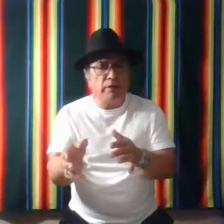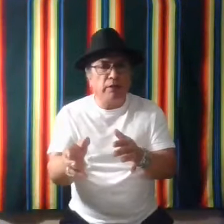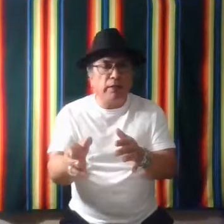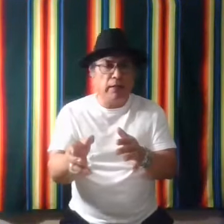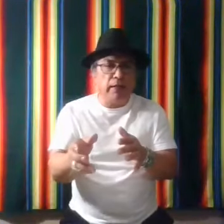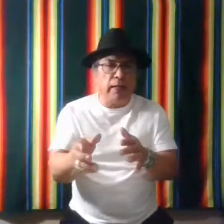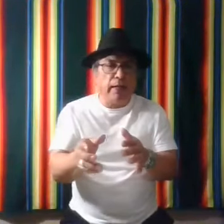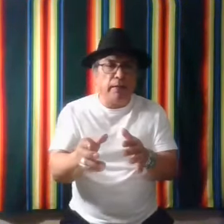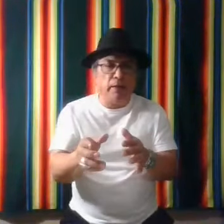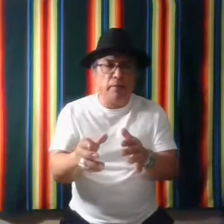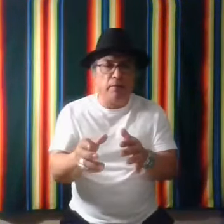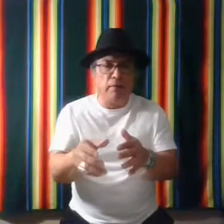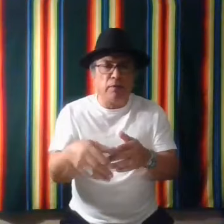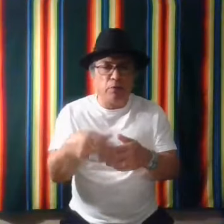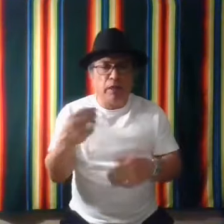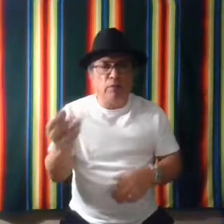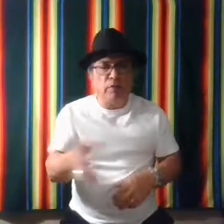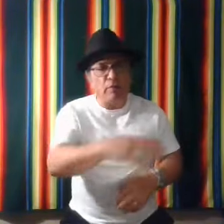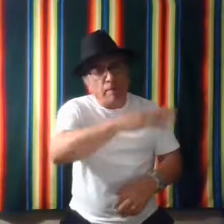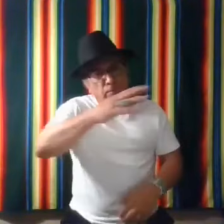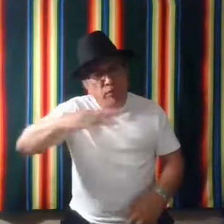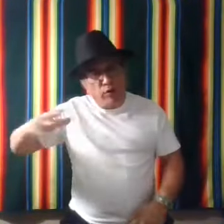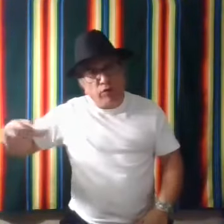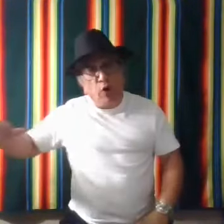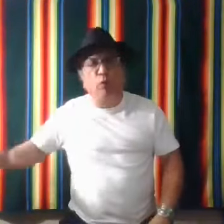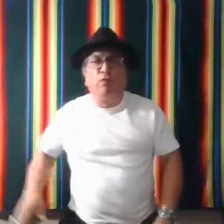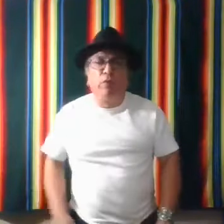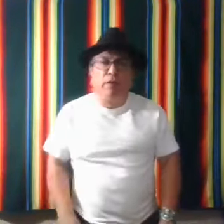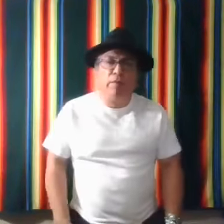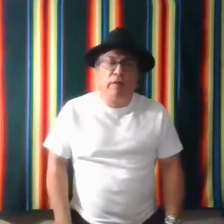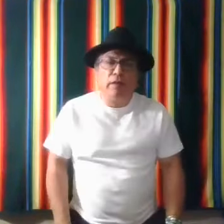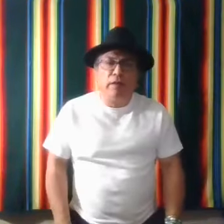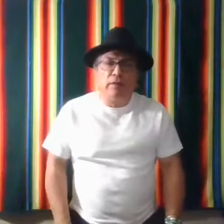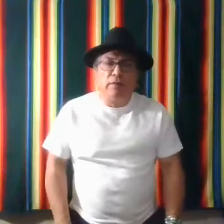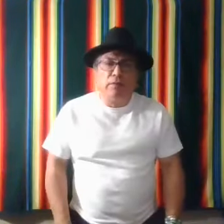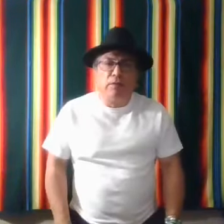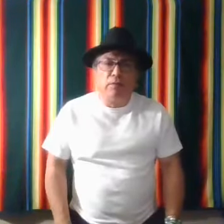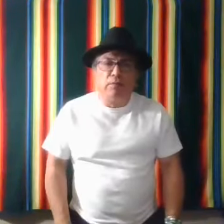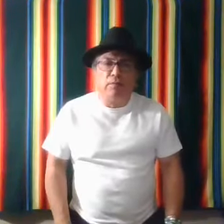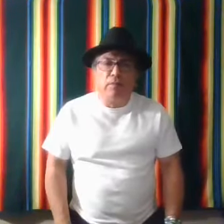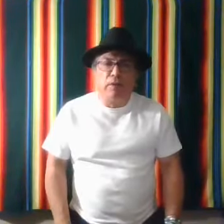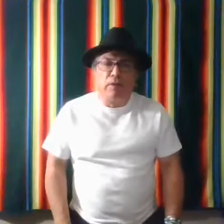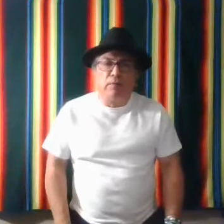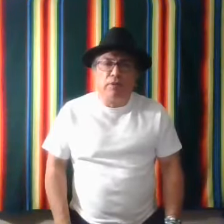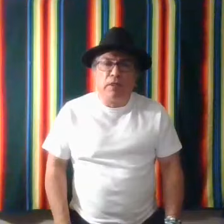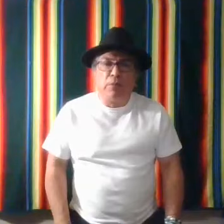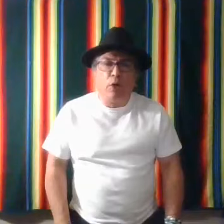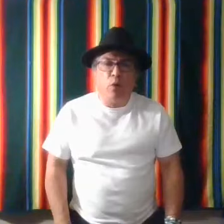and uh you'll be able to to flow with it so i want to say my hello